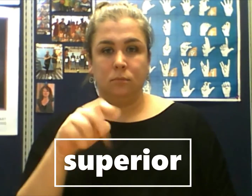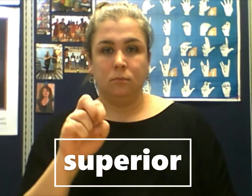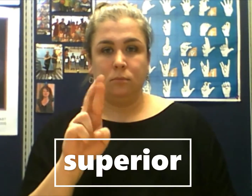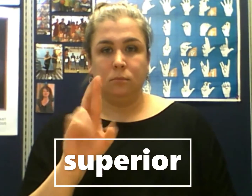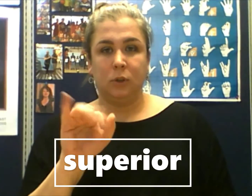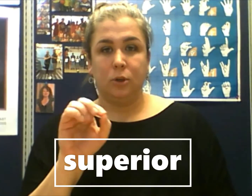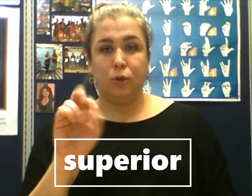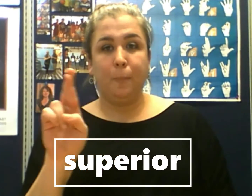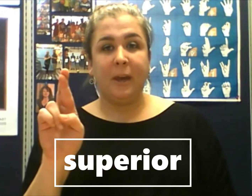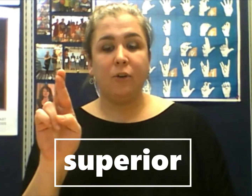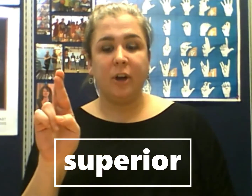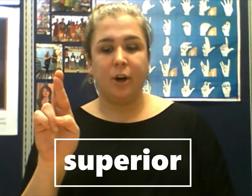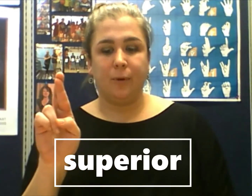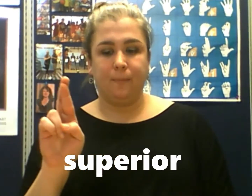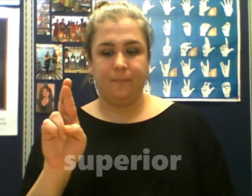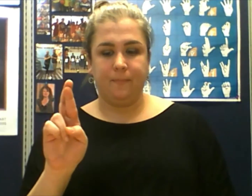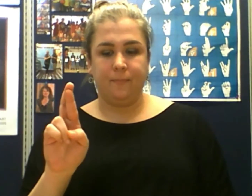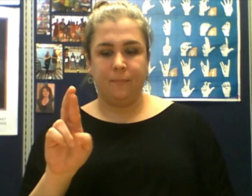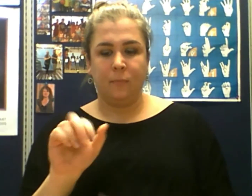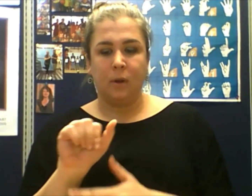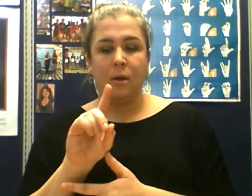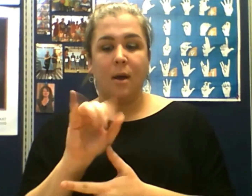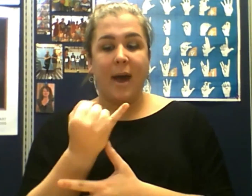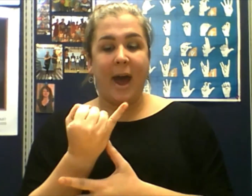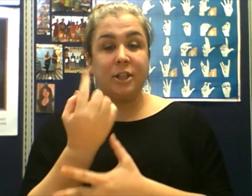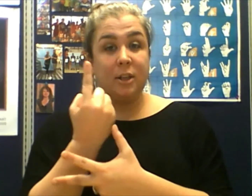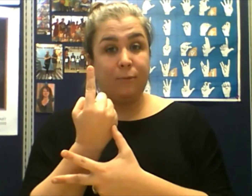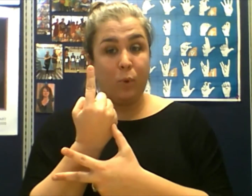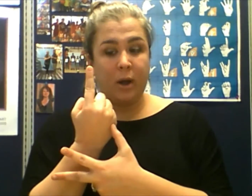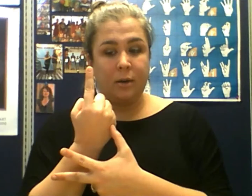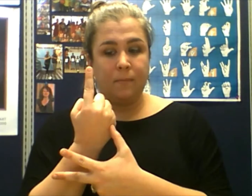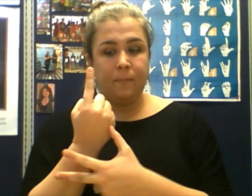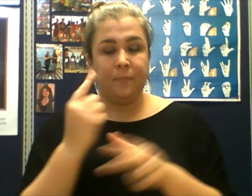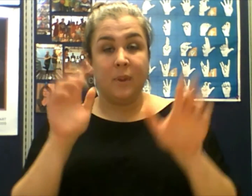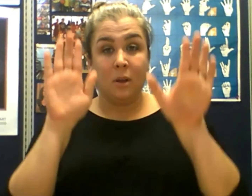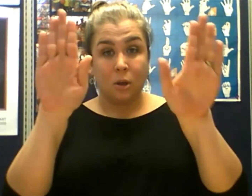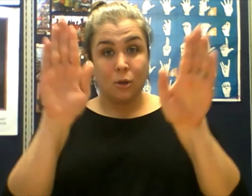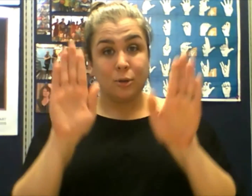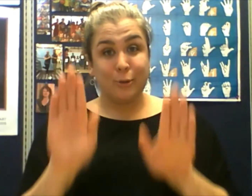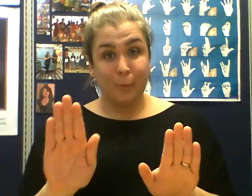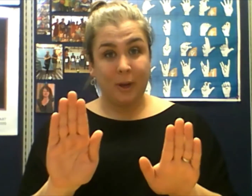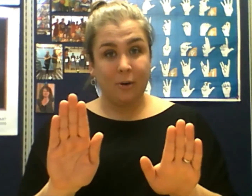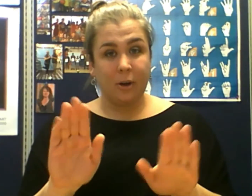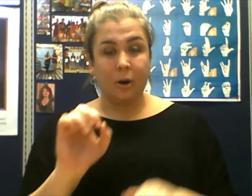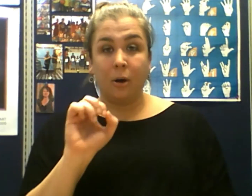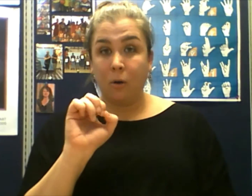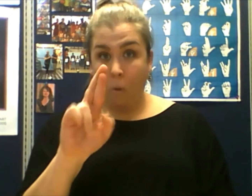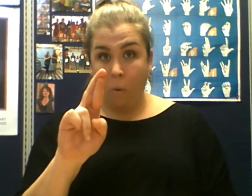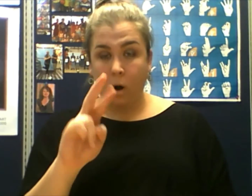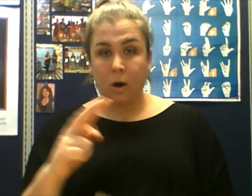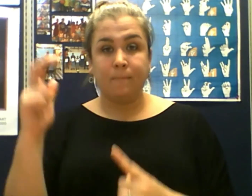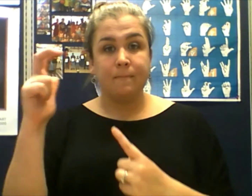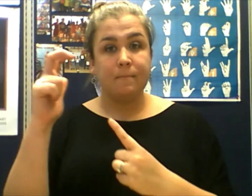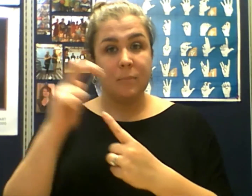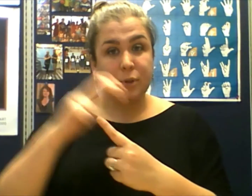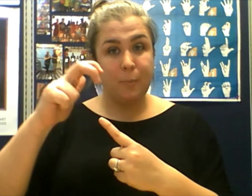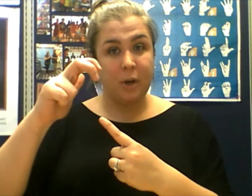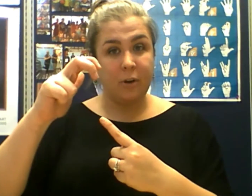Superior. Adjective 1. Adjective superior.